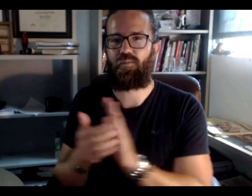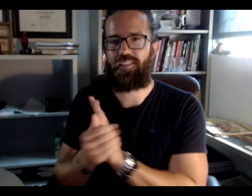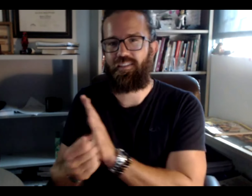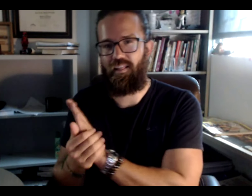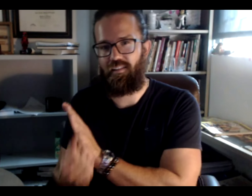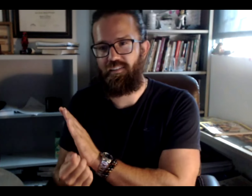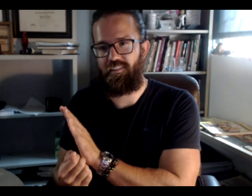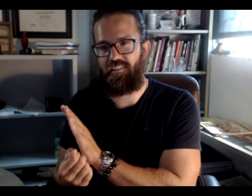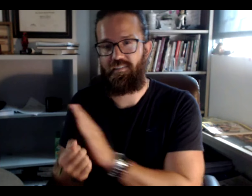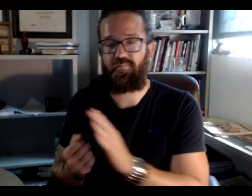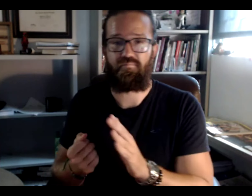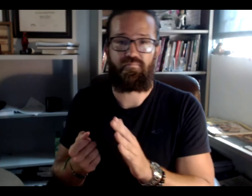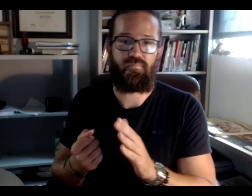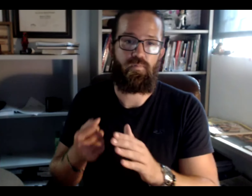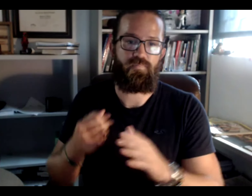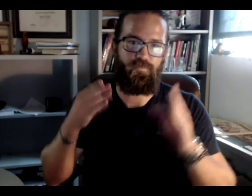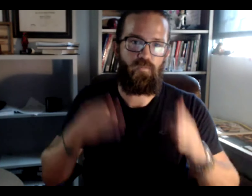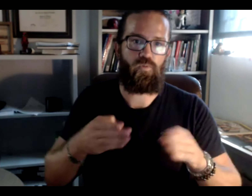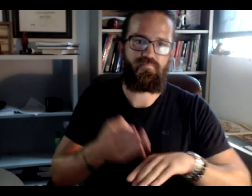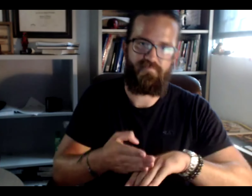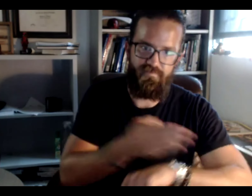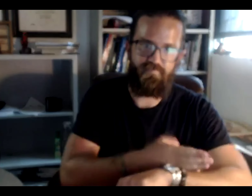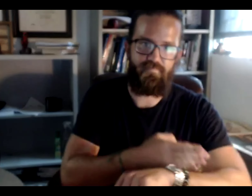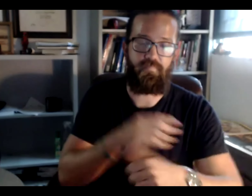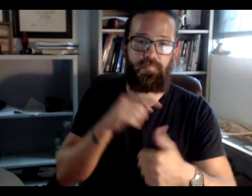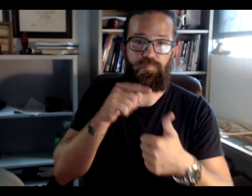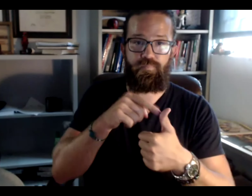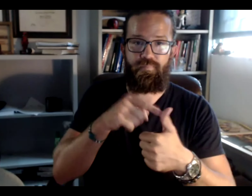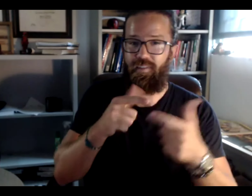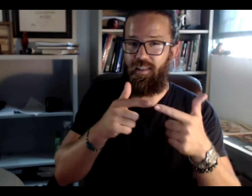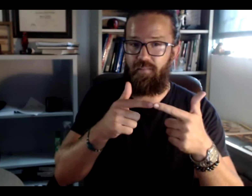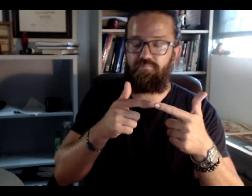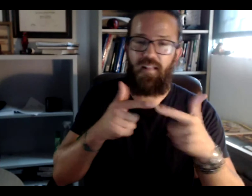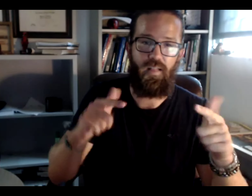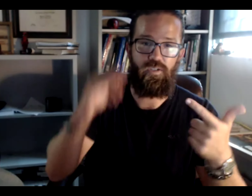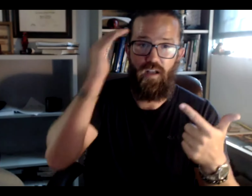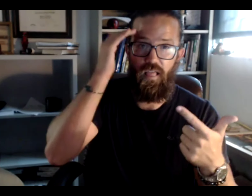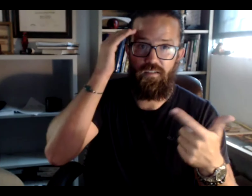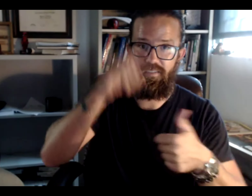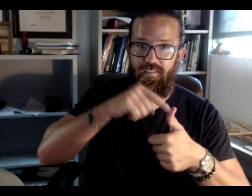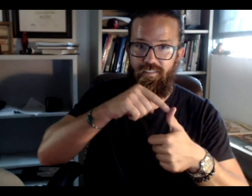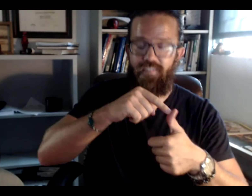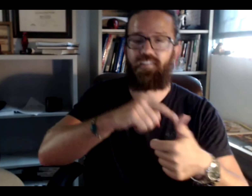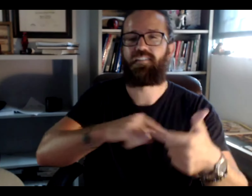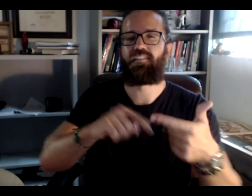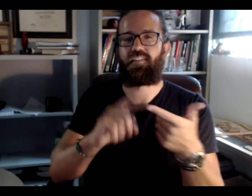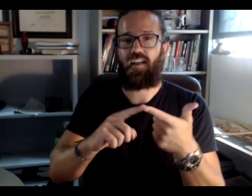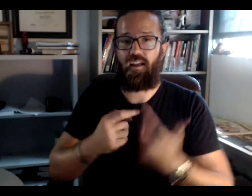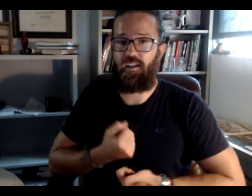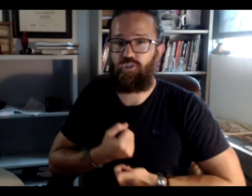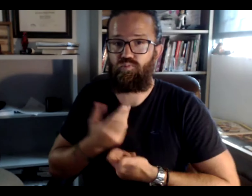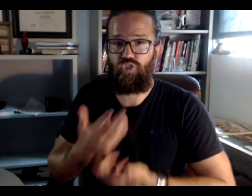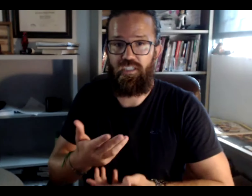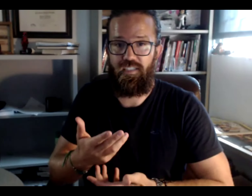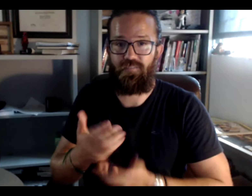opportunity to grow and develop in your ASL linguistic skills. Focus on making improvements in language